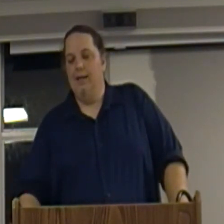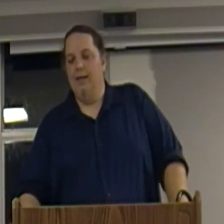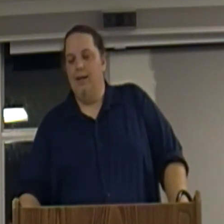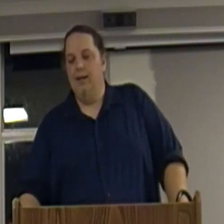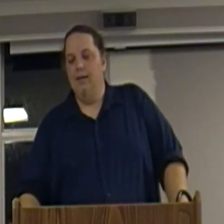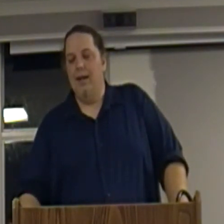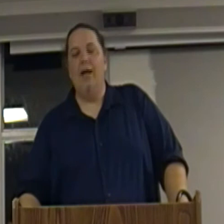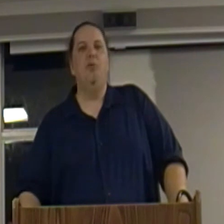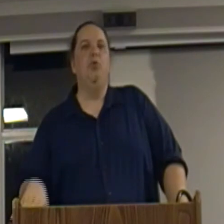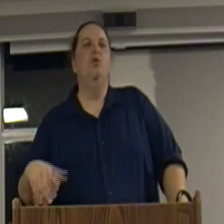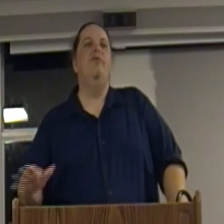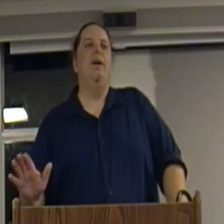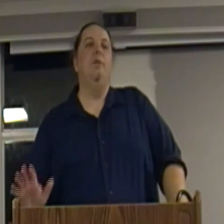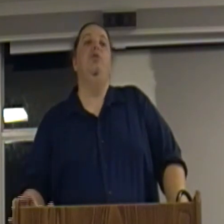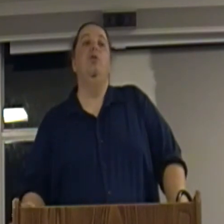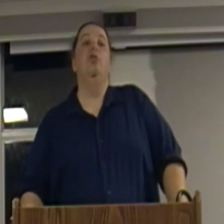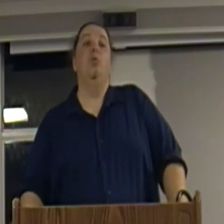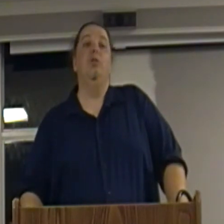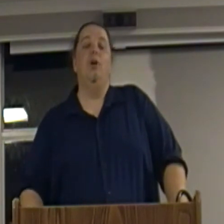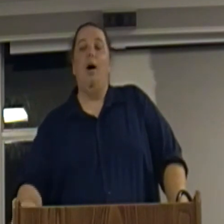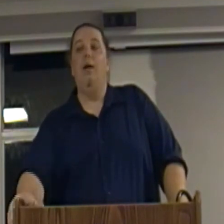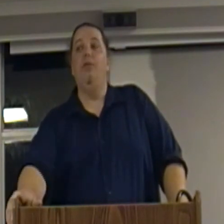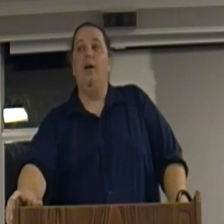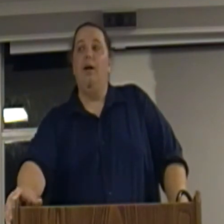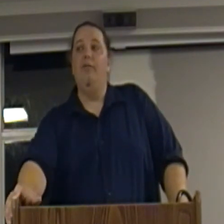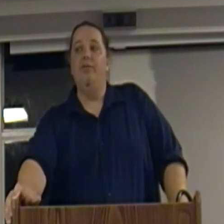as proof that computers weren't the cause of